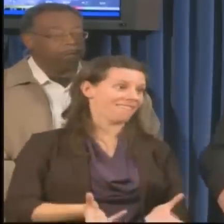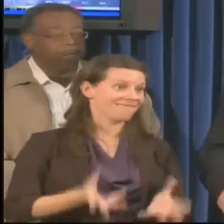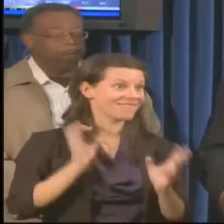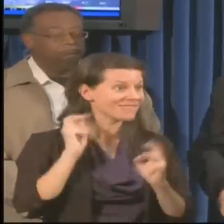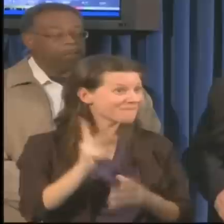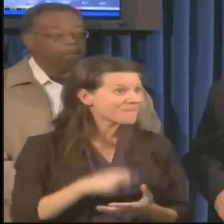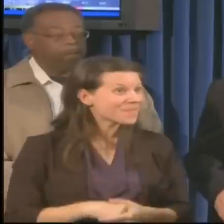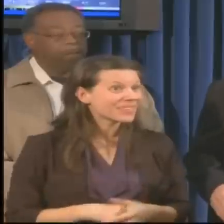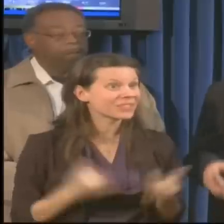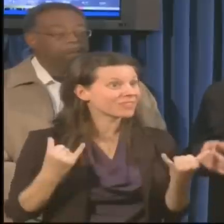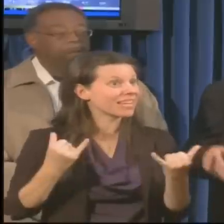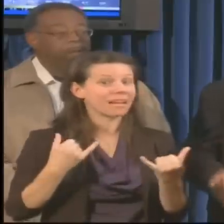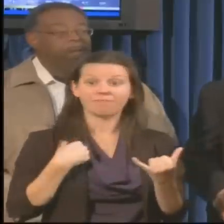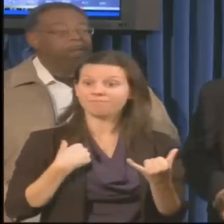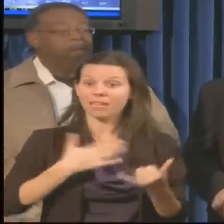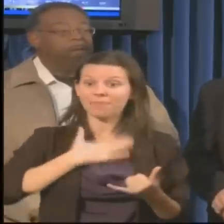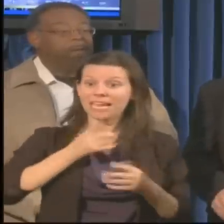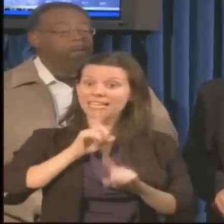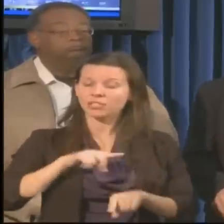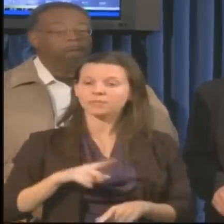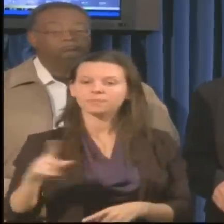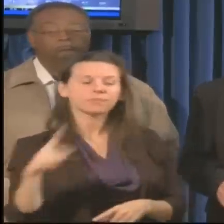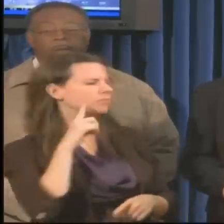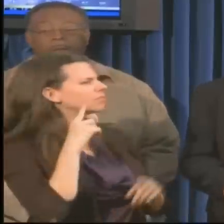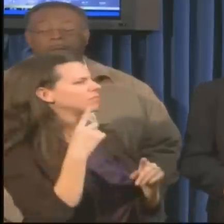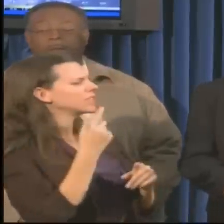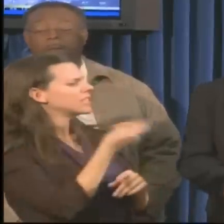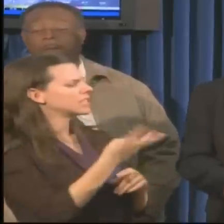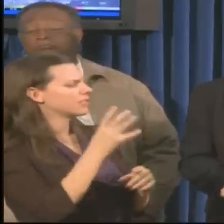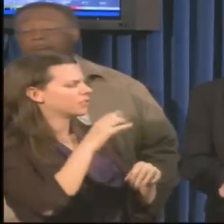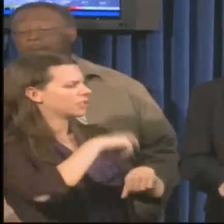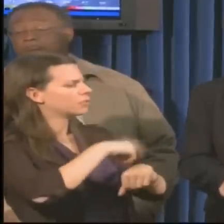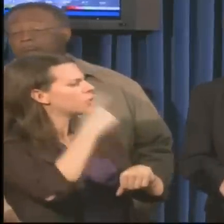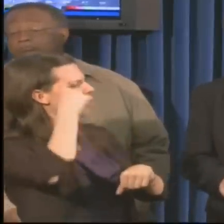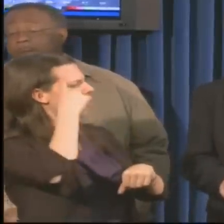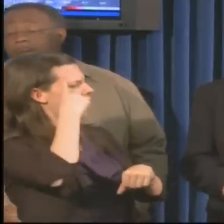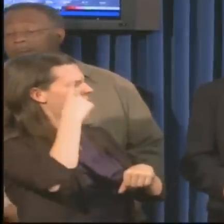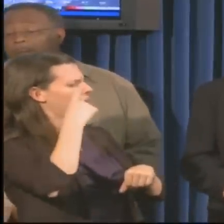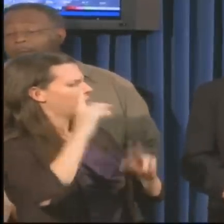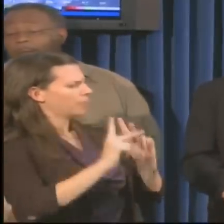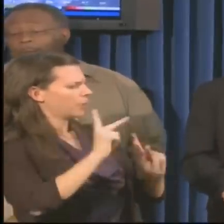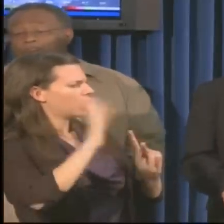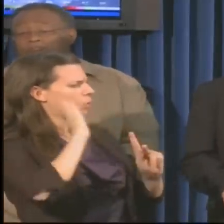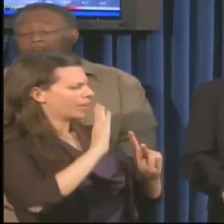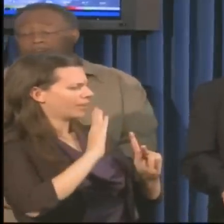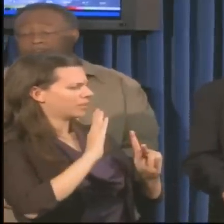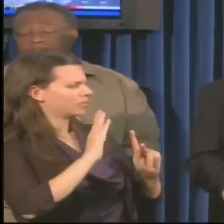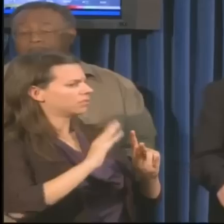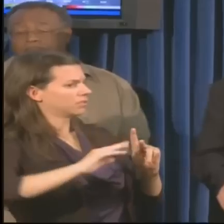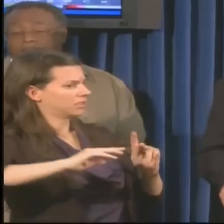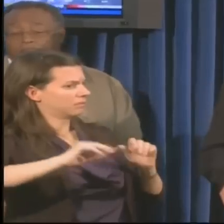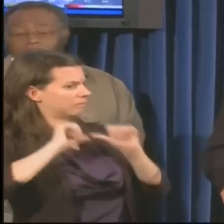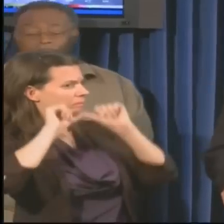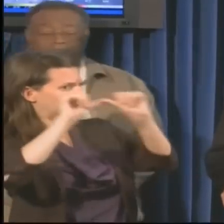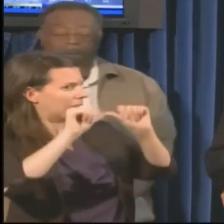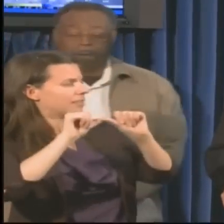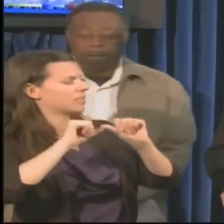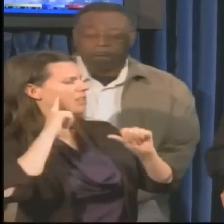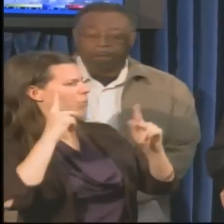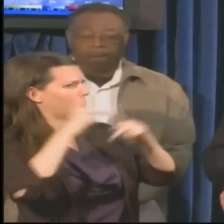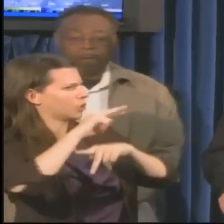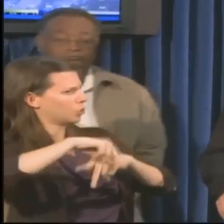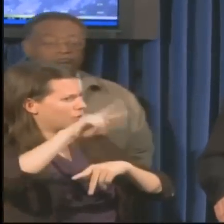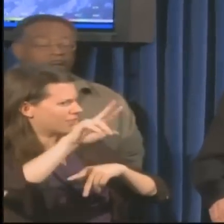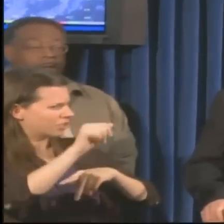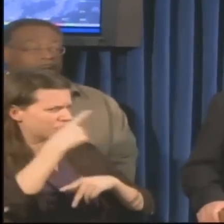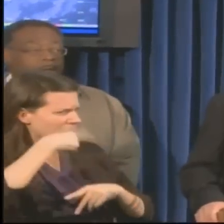got all our team here. We'll be glad to answer questions. I'll show you. You've mentioned several times that you thought things would last the longest in order to do it. Can you expand on that and